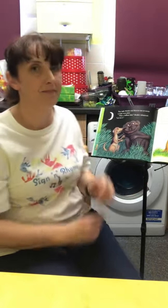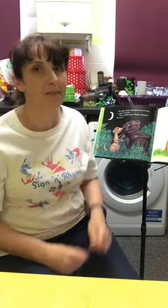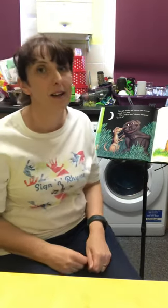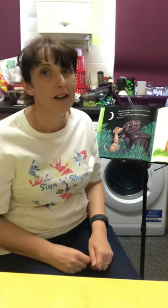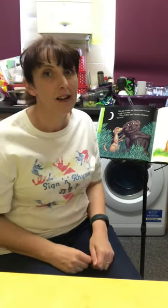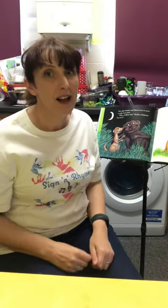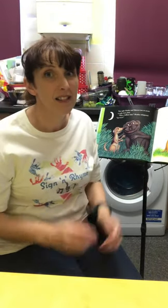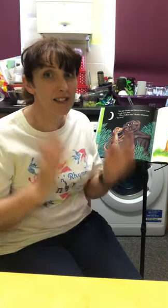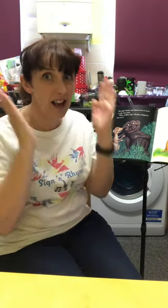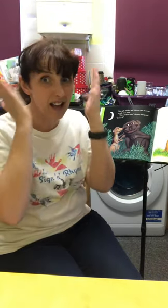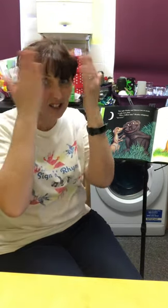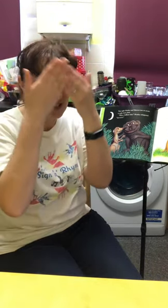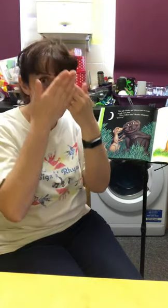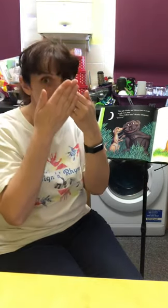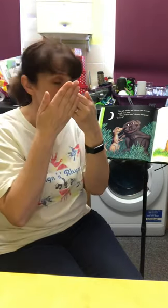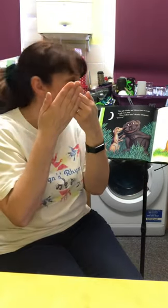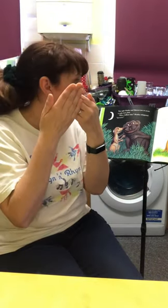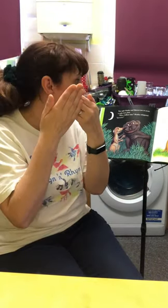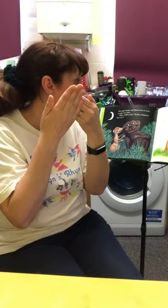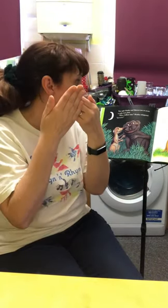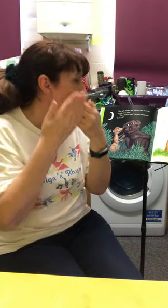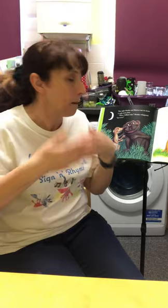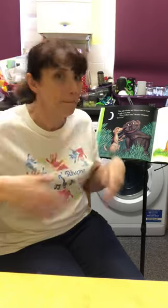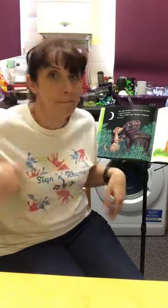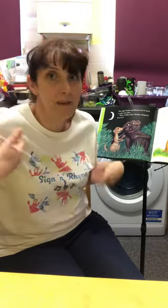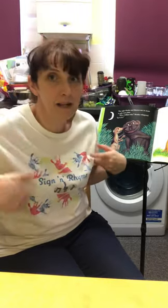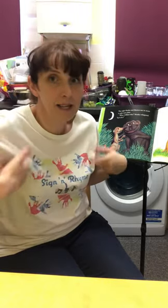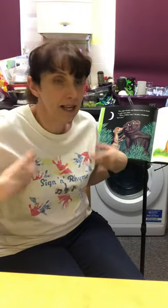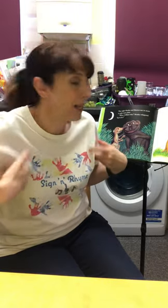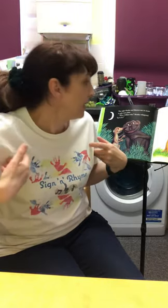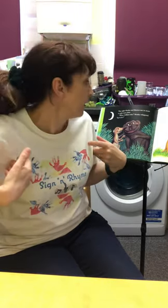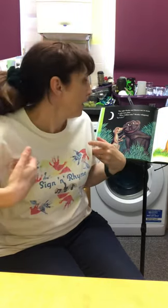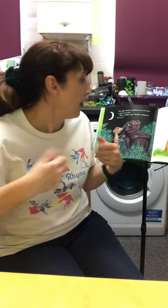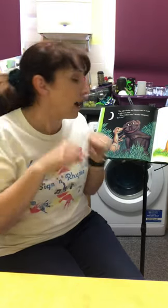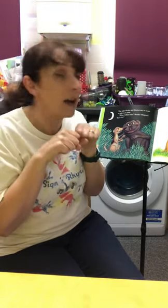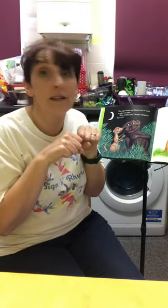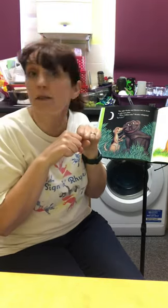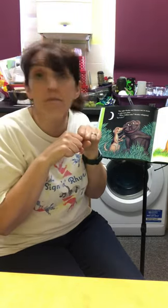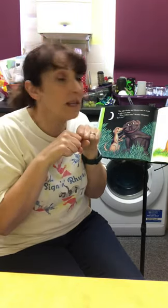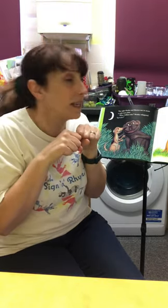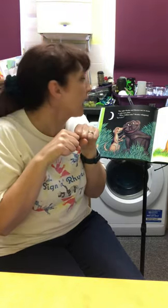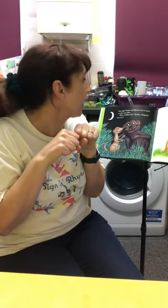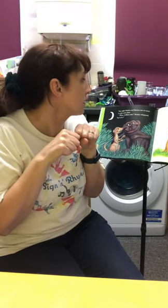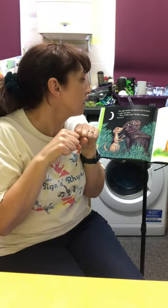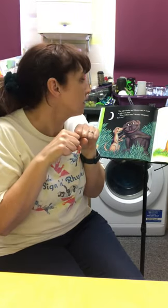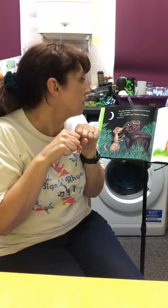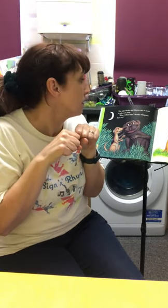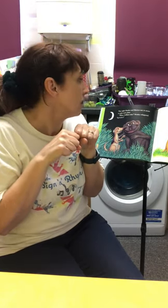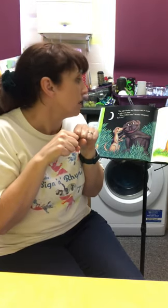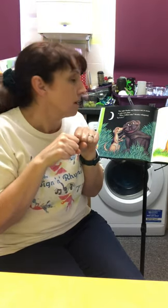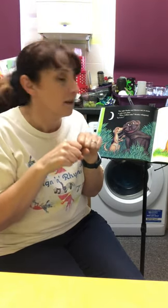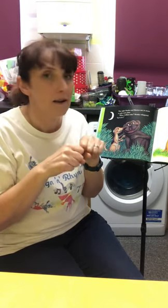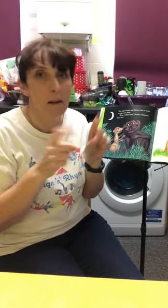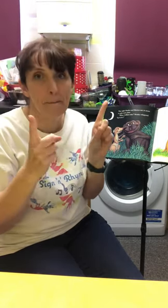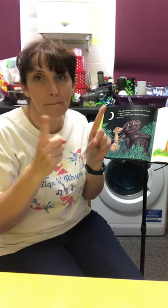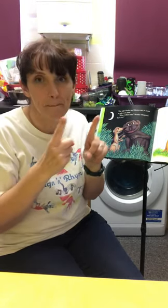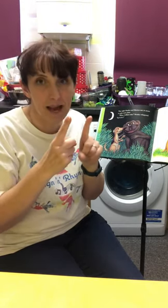That night, monkey and meerkat met